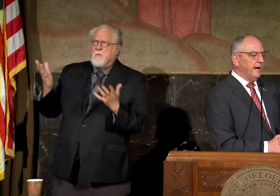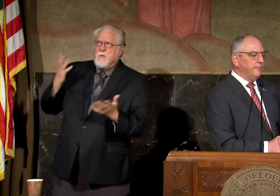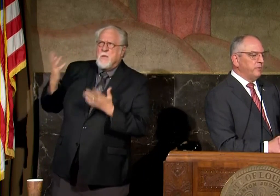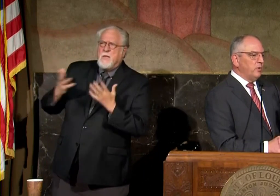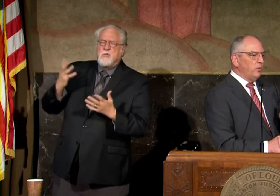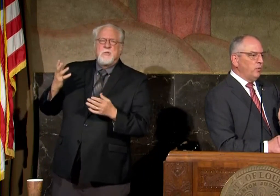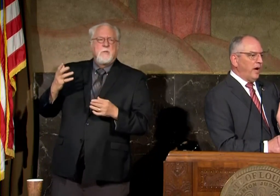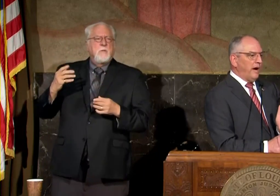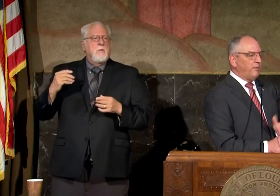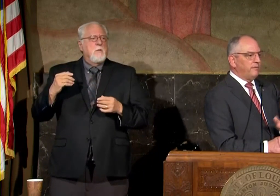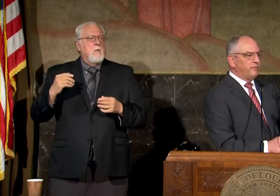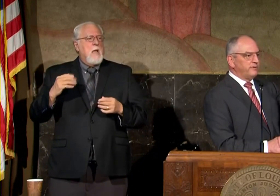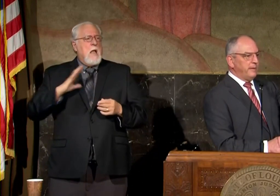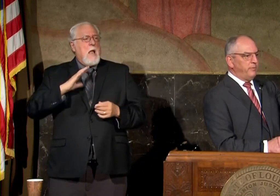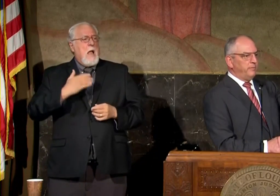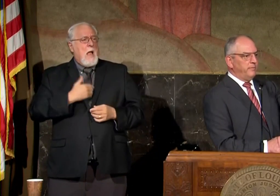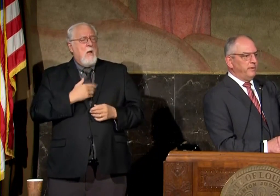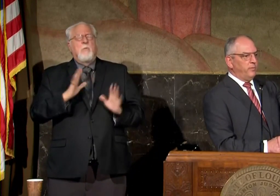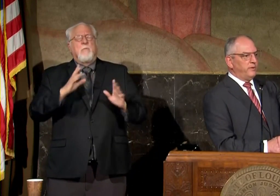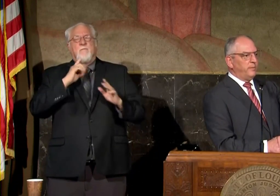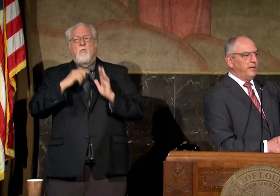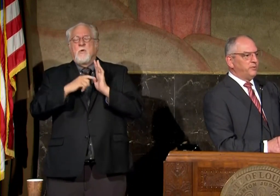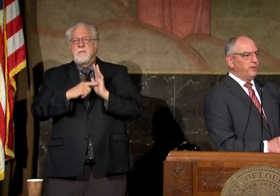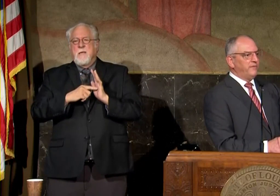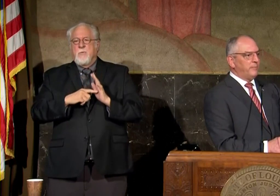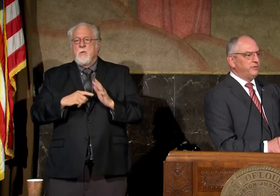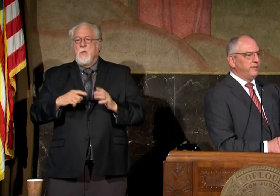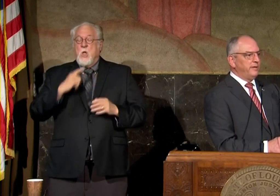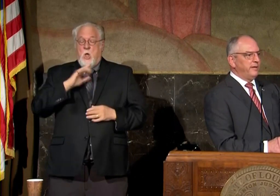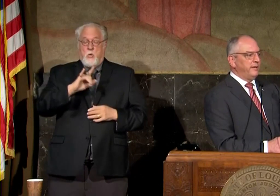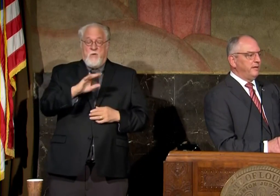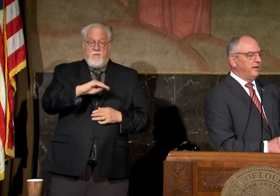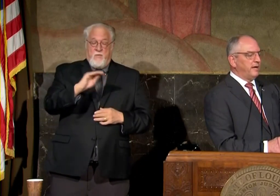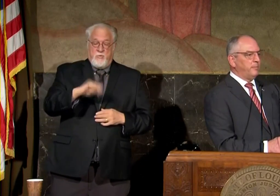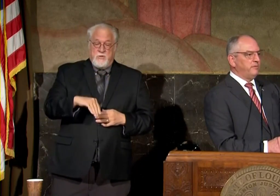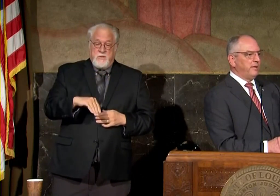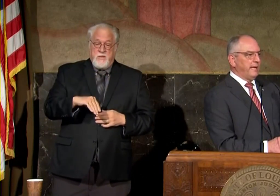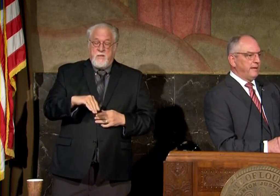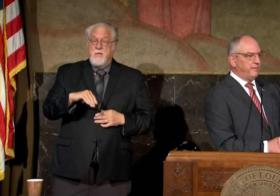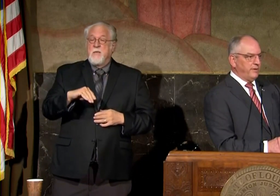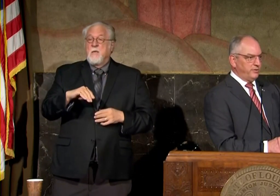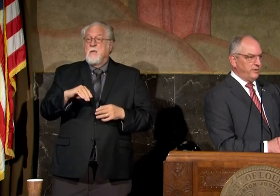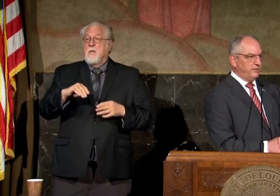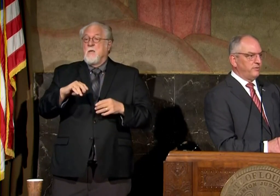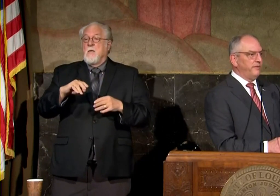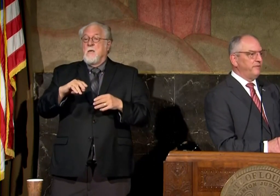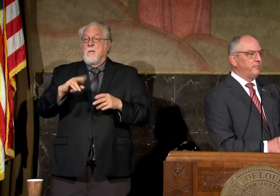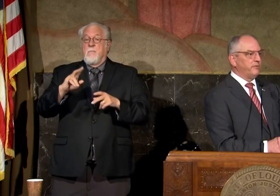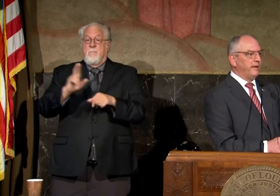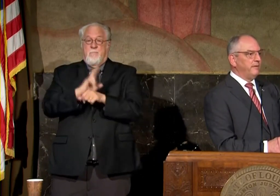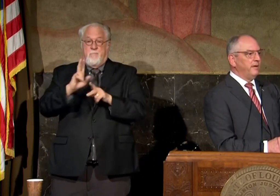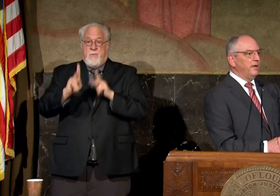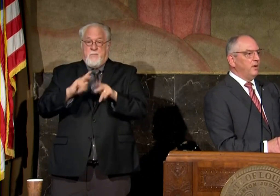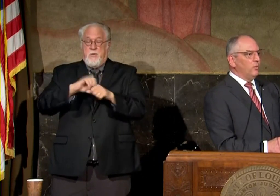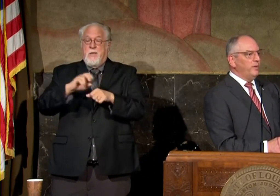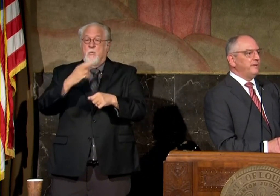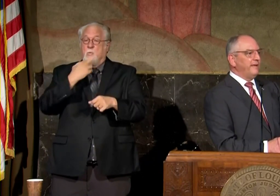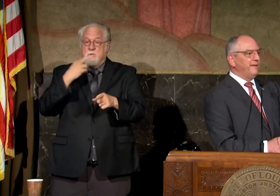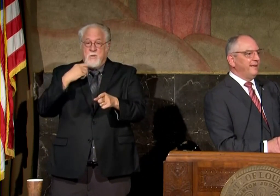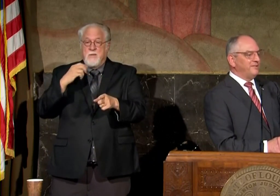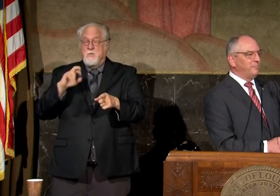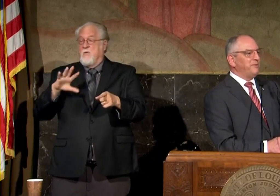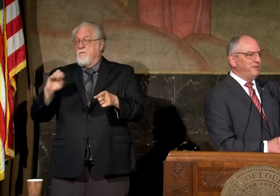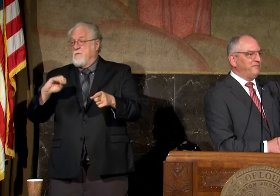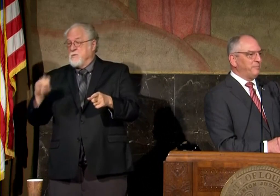um our for example whether to be at 25 in occupancy in our restaurants or 50 we